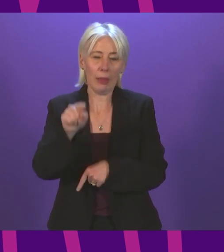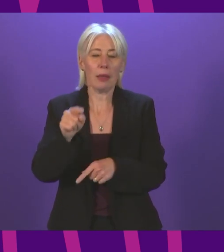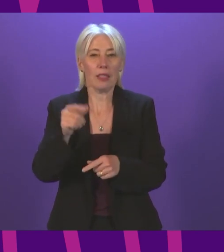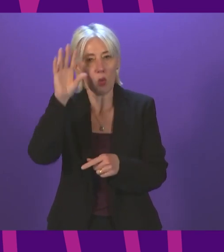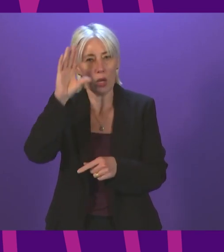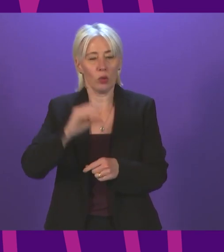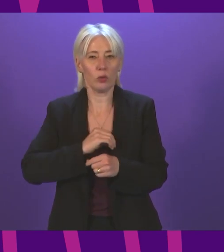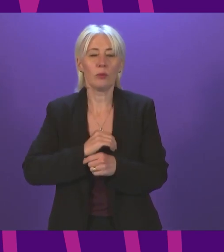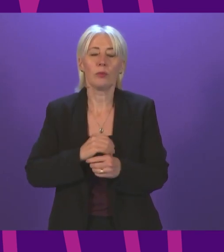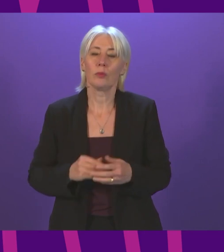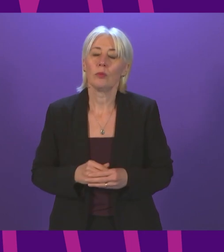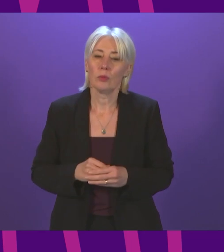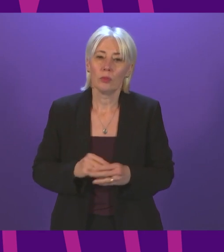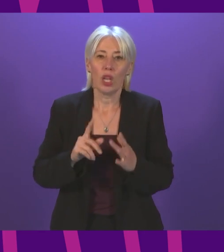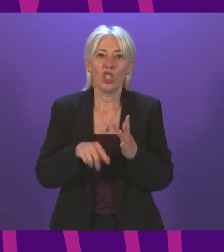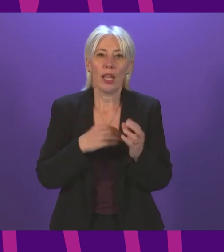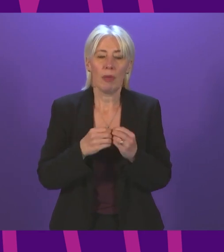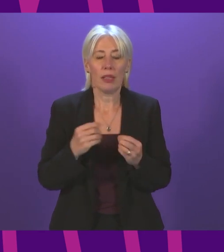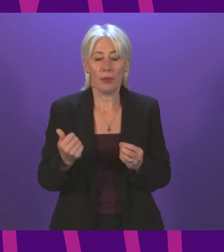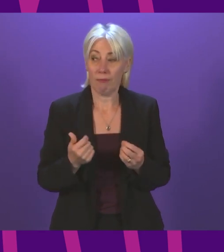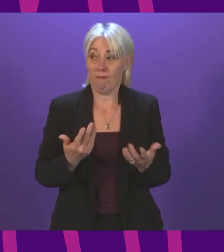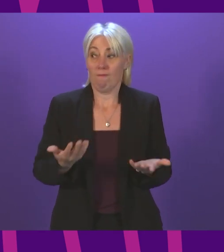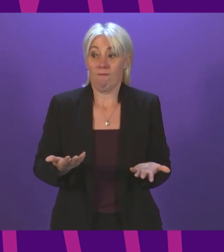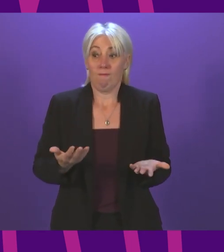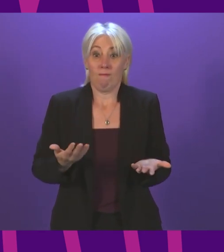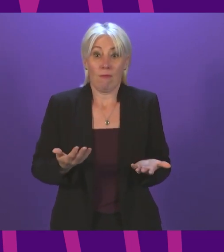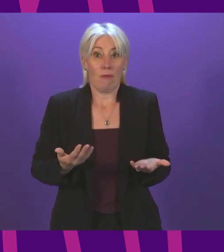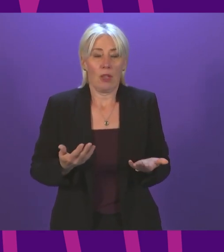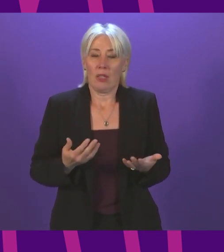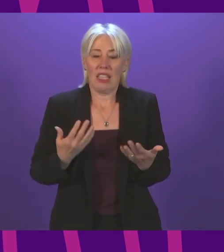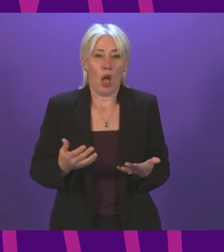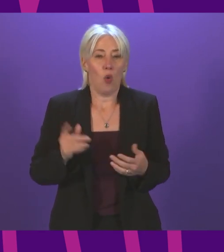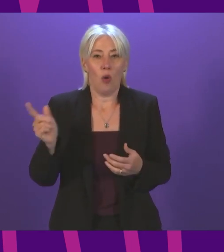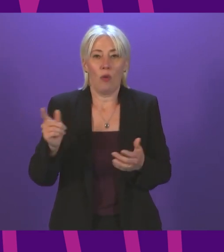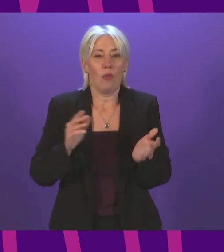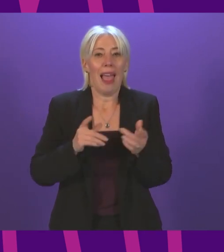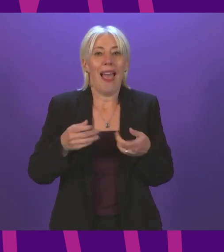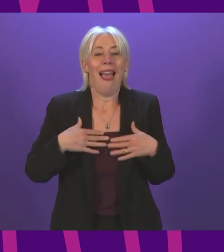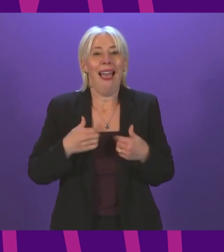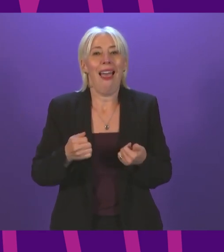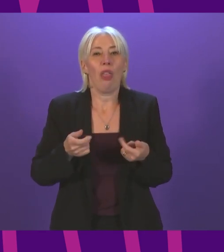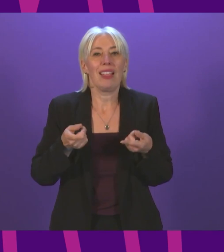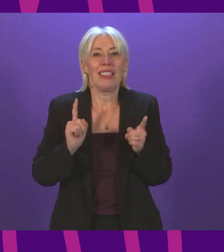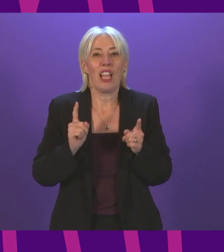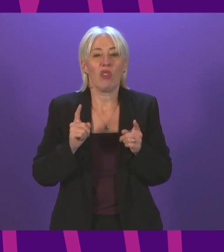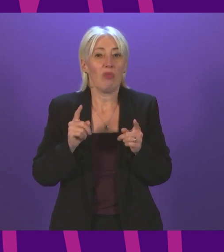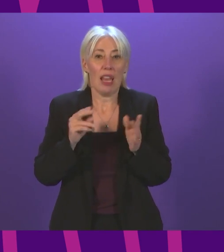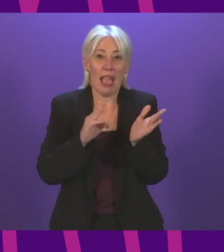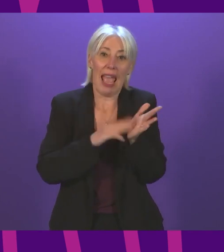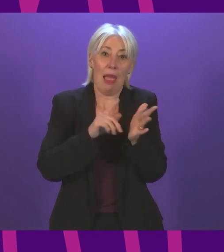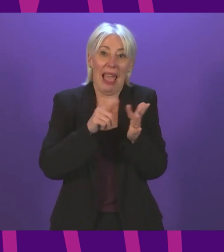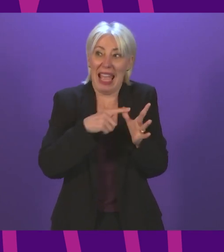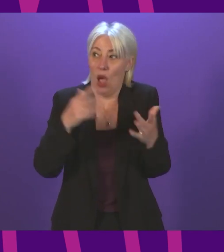In a day of new records and not good ones, the Health Secretary has been missing in action, refusing press interviews about